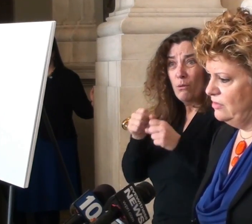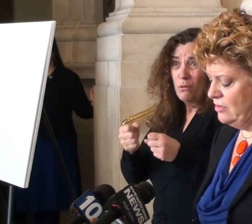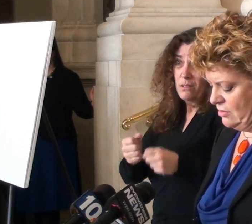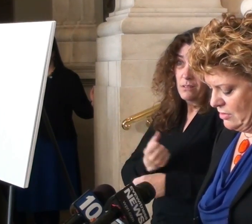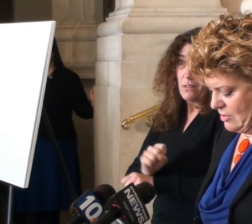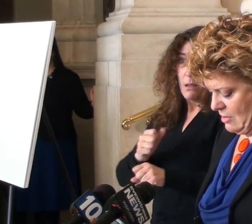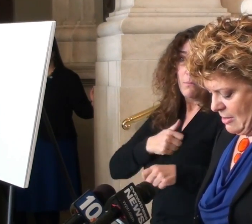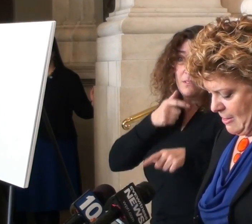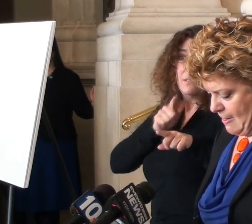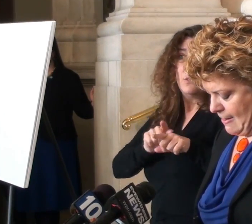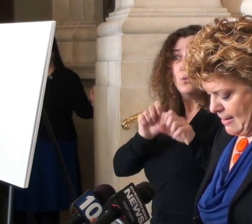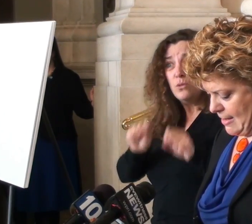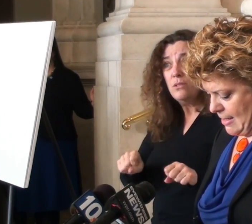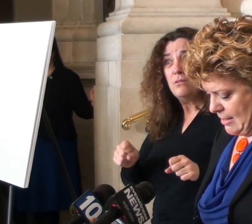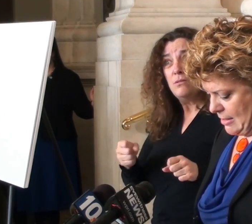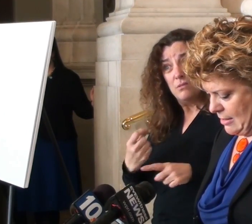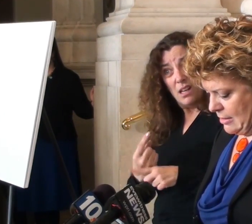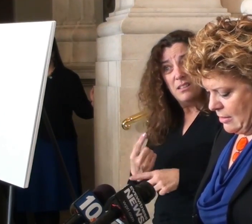have.